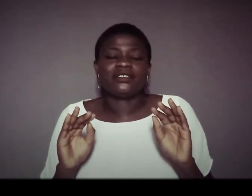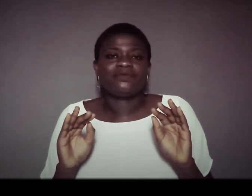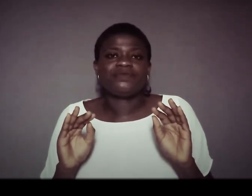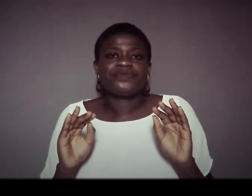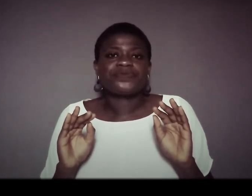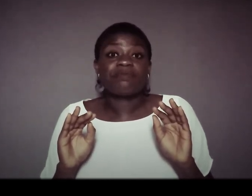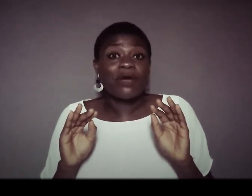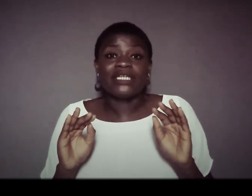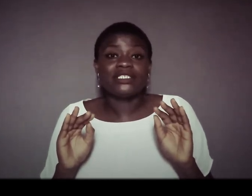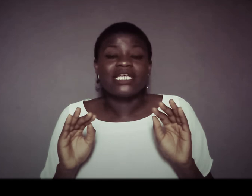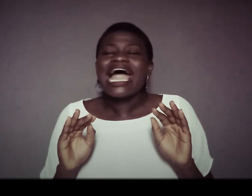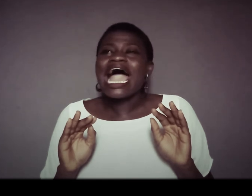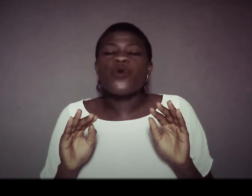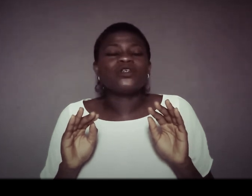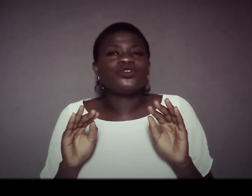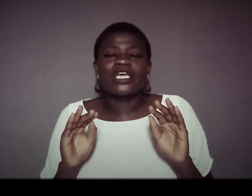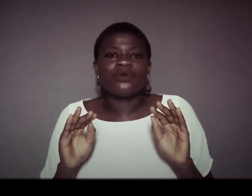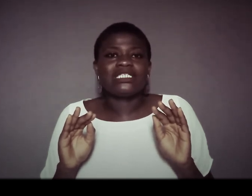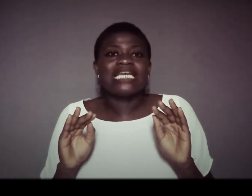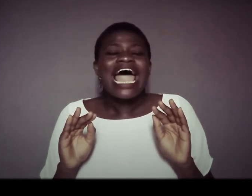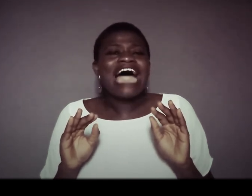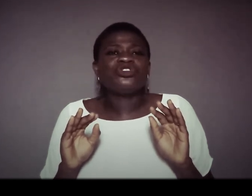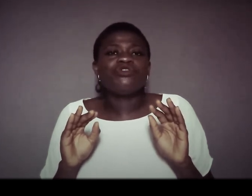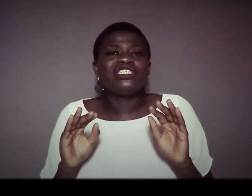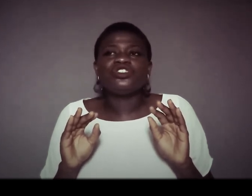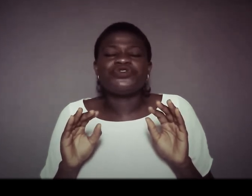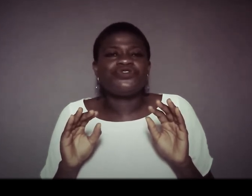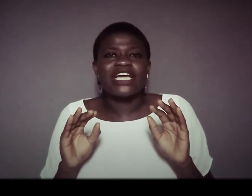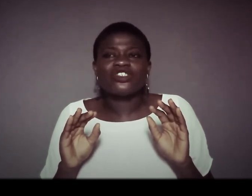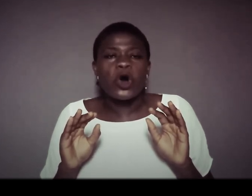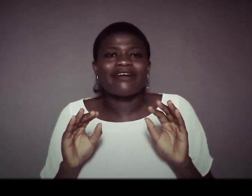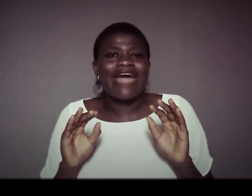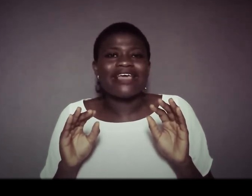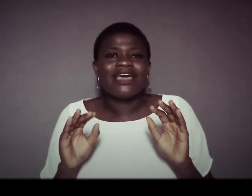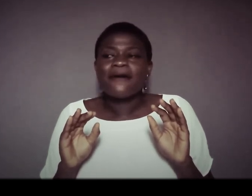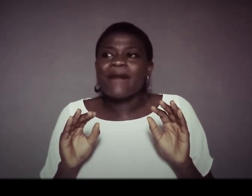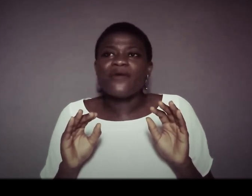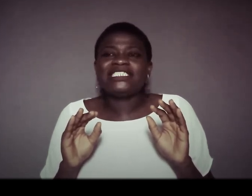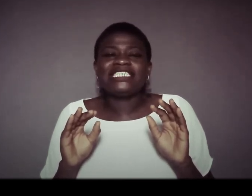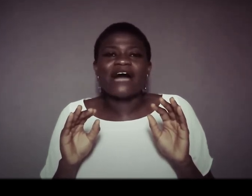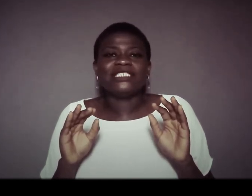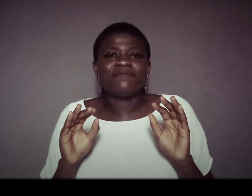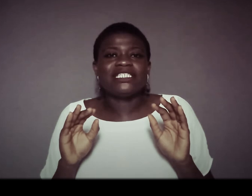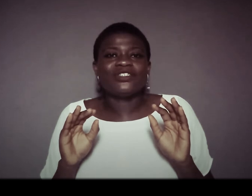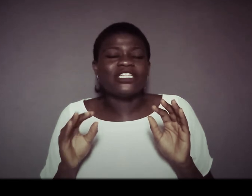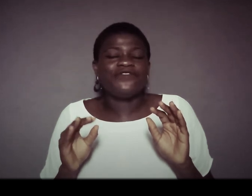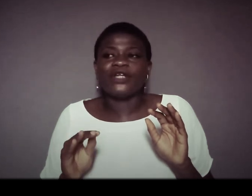my wedding i was okay with it i had no reason to fret or cry my wedding gown is missing or the veil